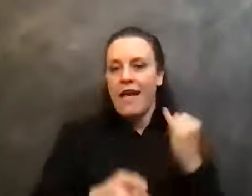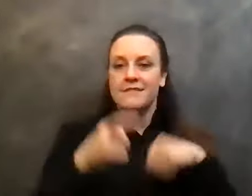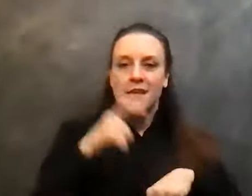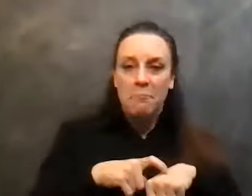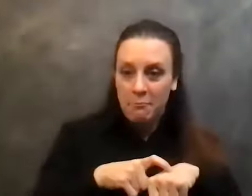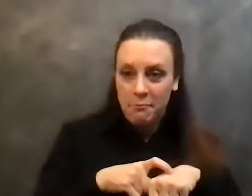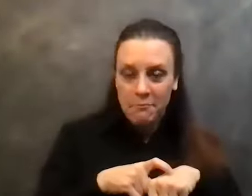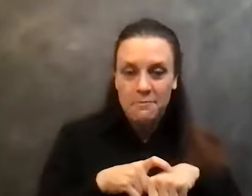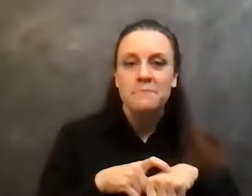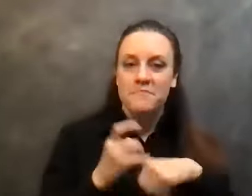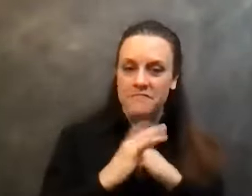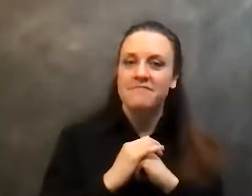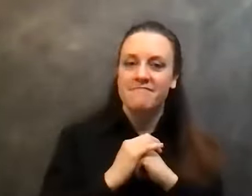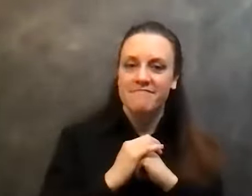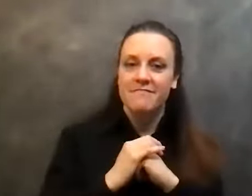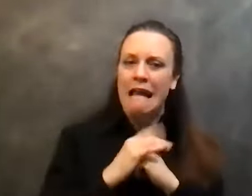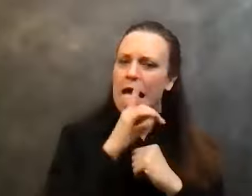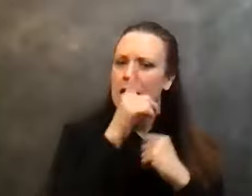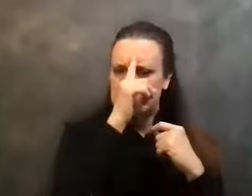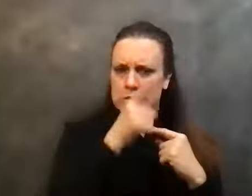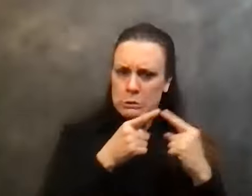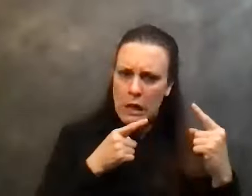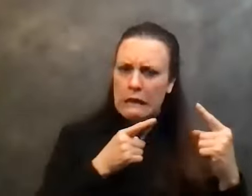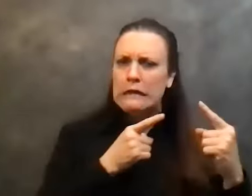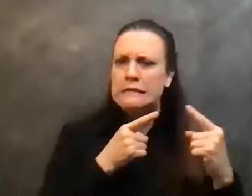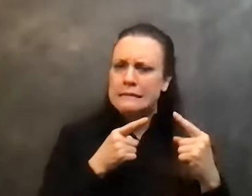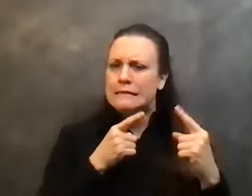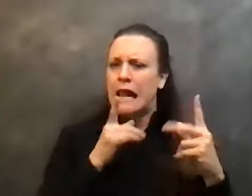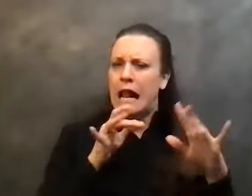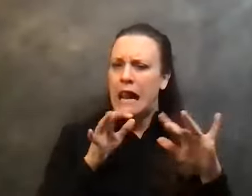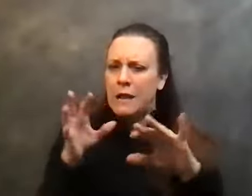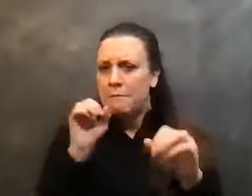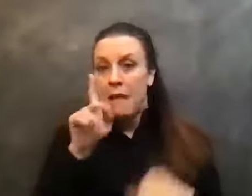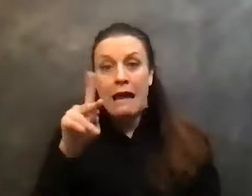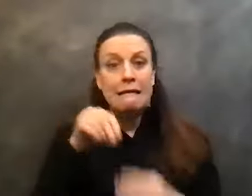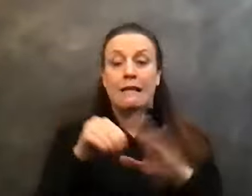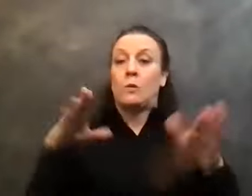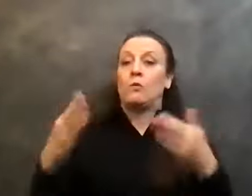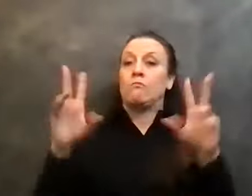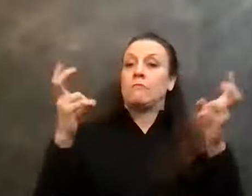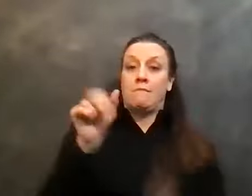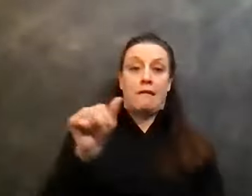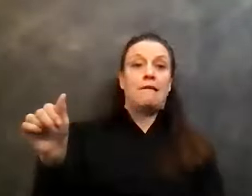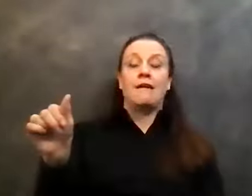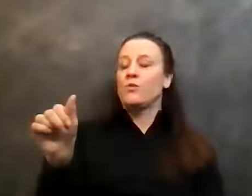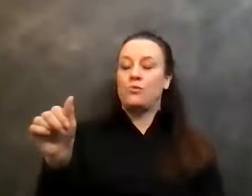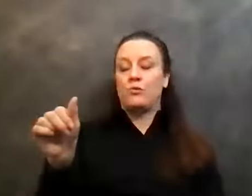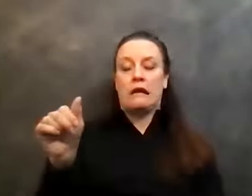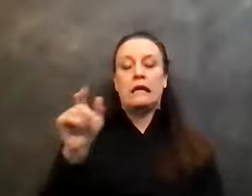I struggled my way back into the rooms of Alcoholics Anonymous. It was certainly